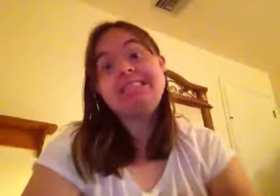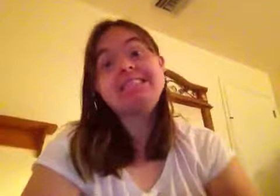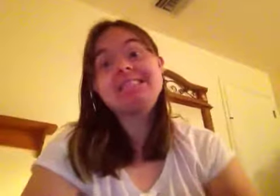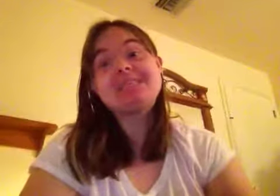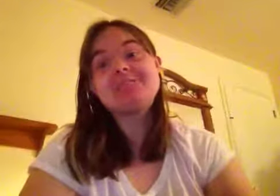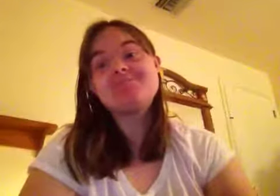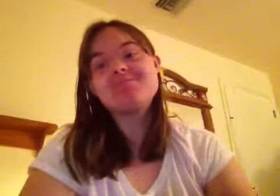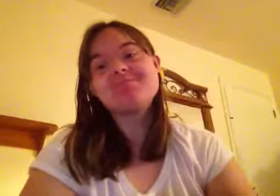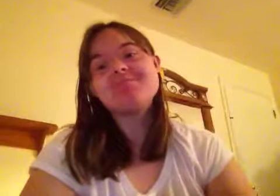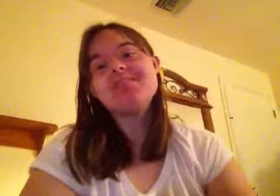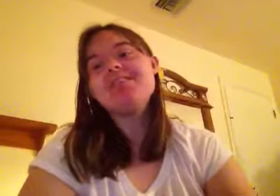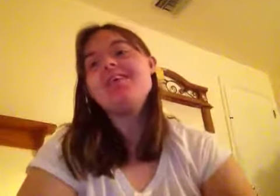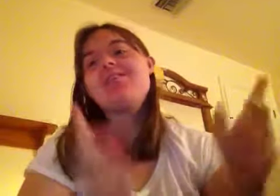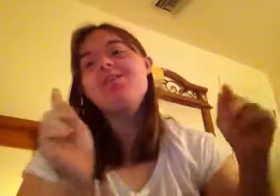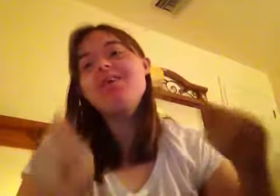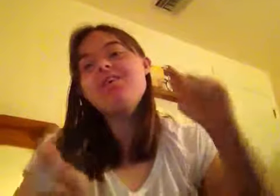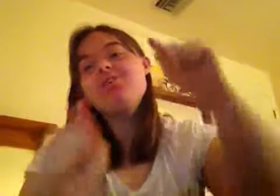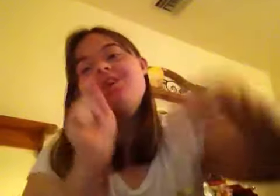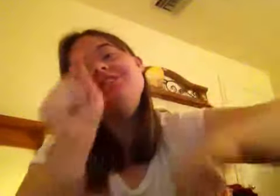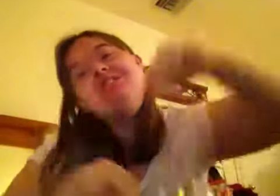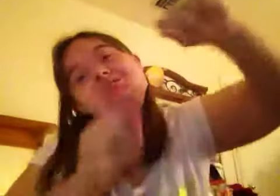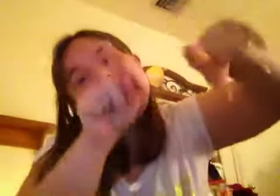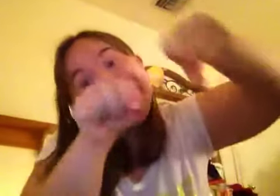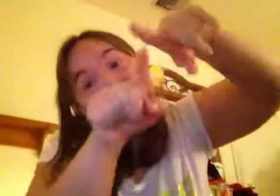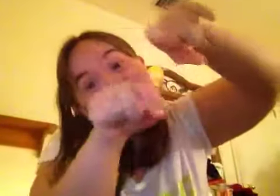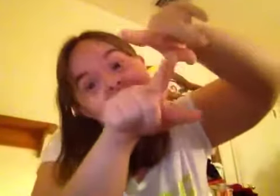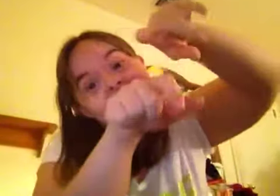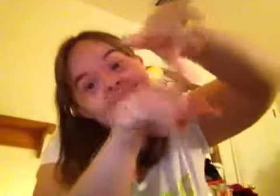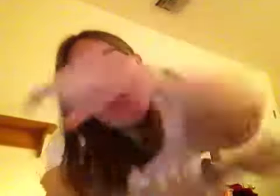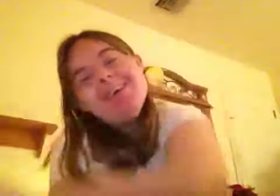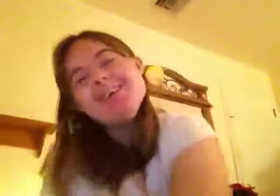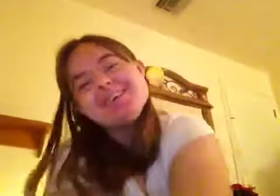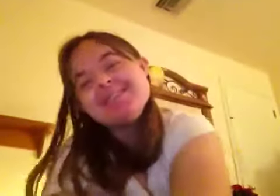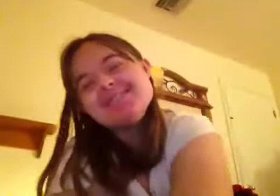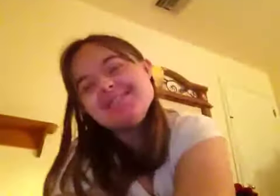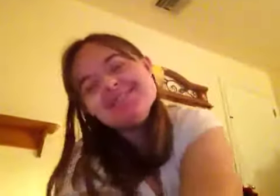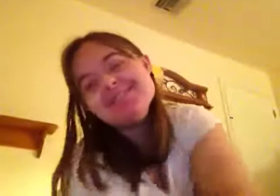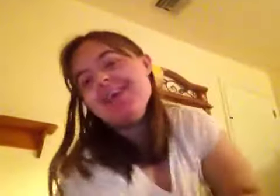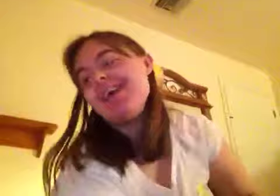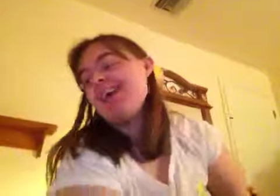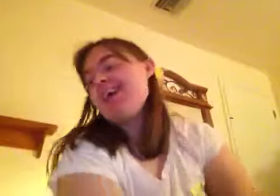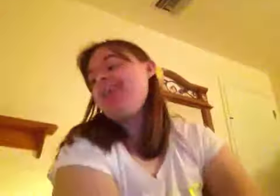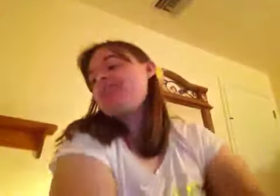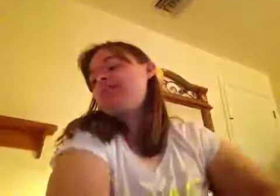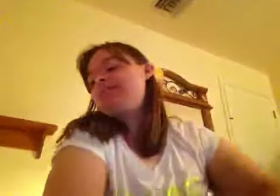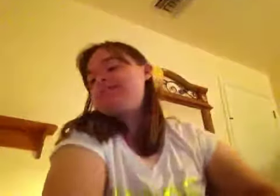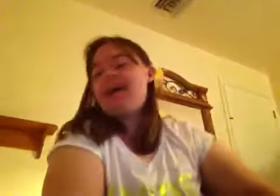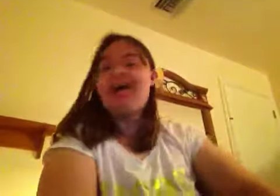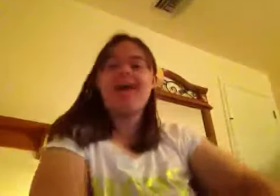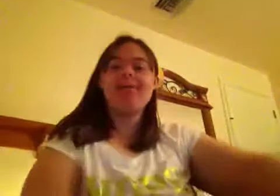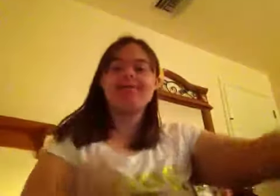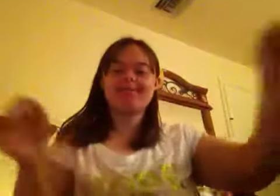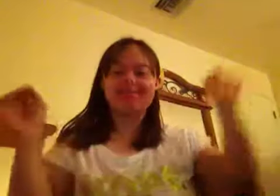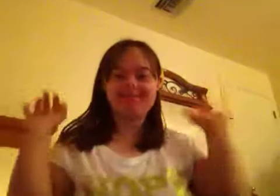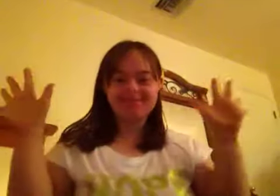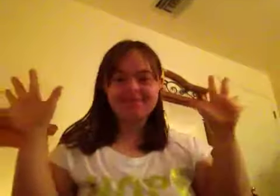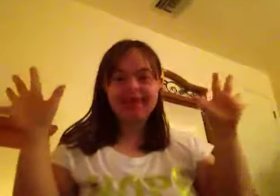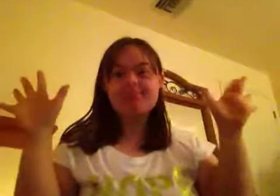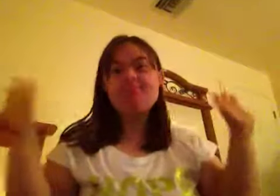if Lucas is watching this right now I just want to say I'm a